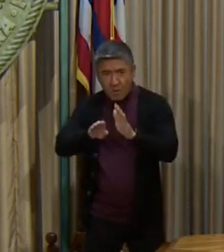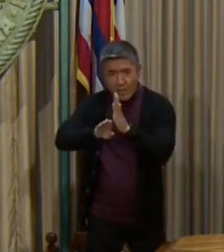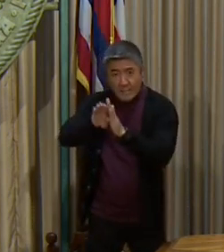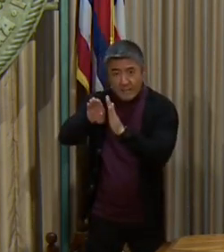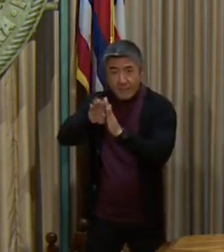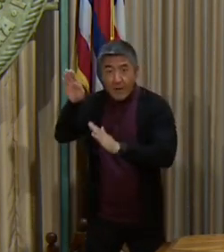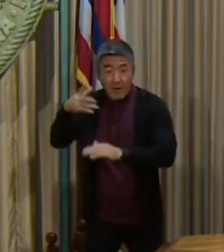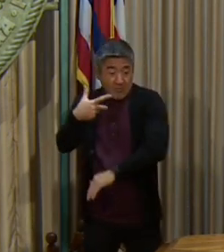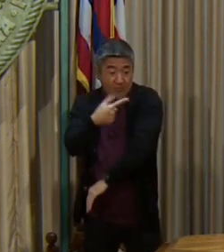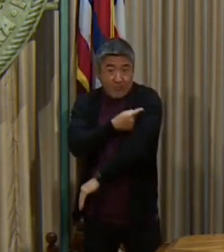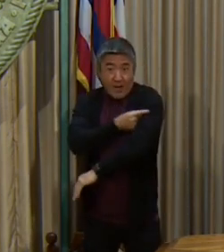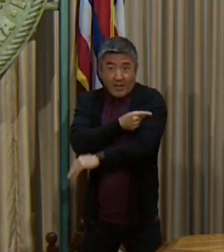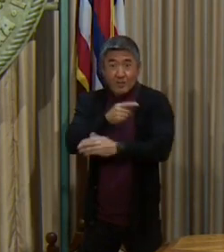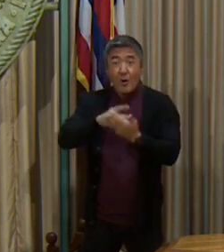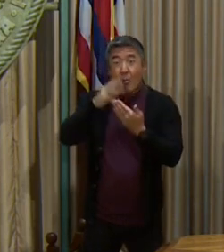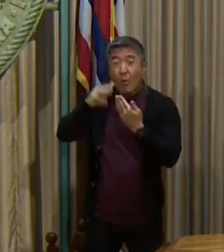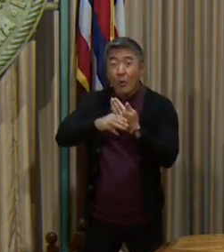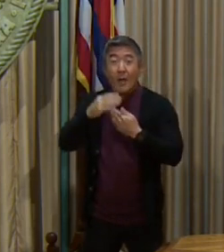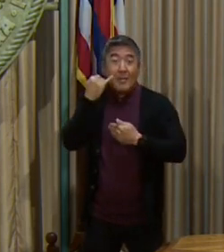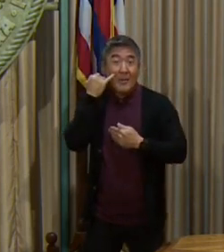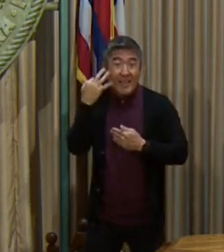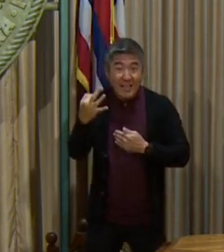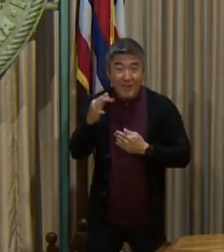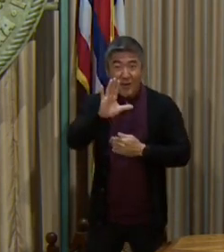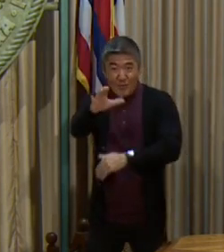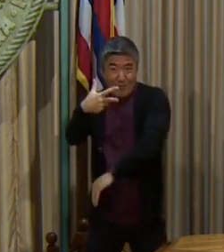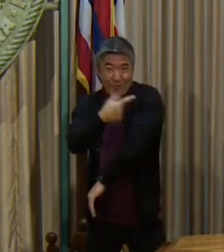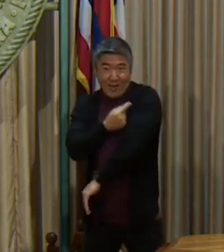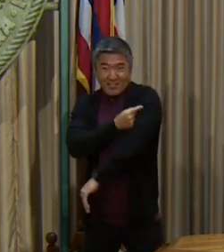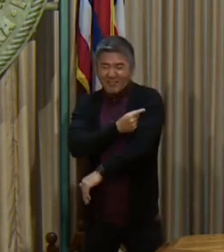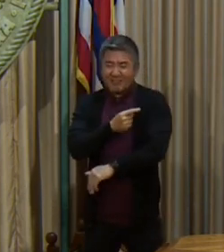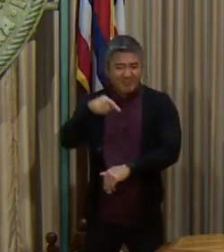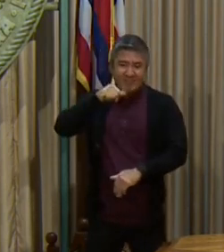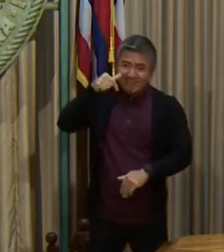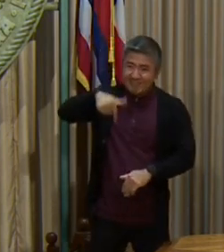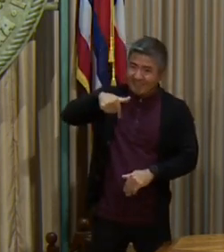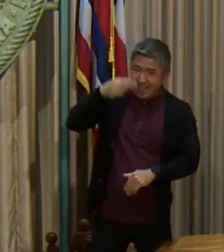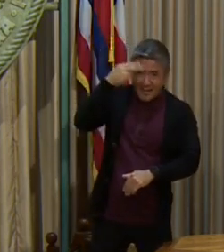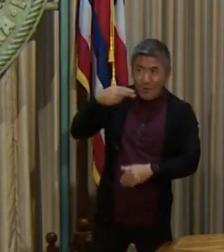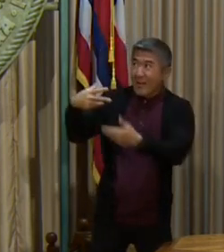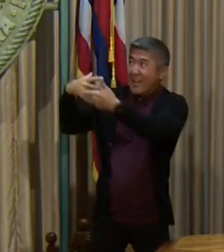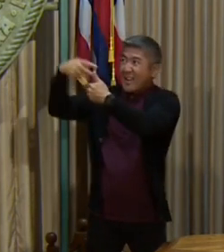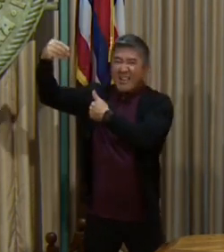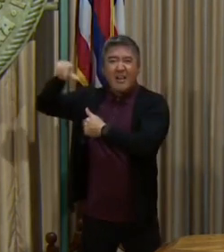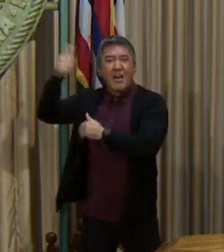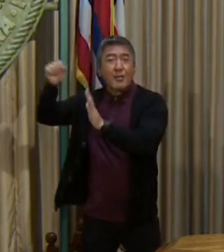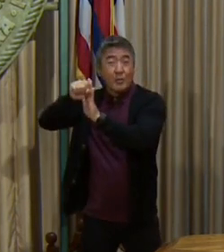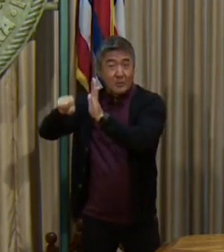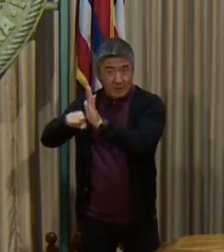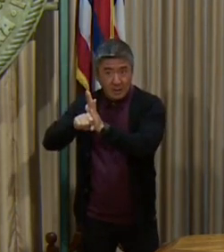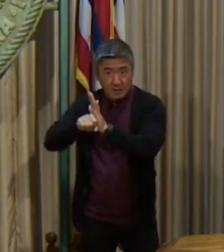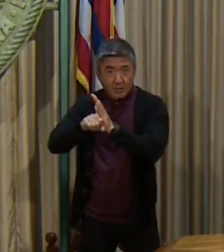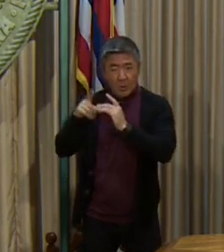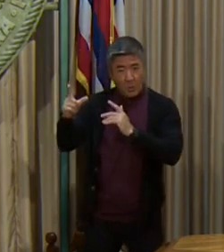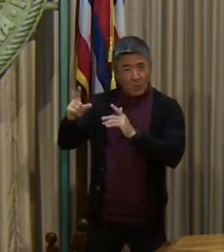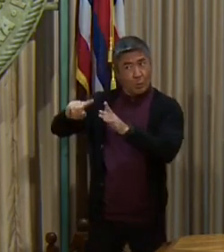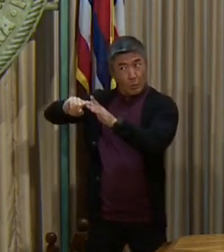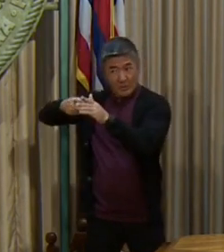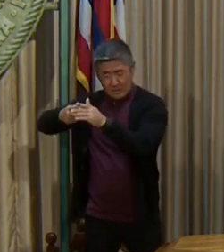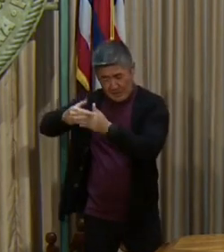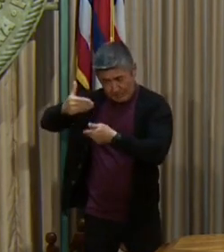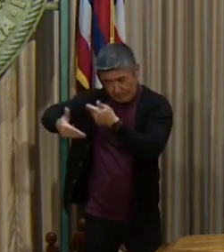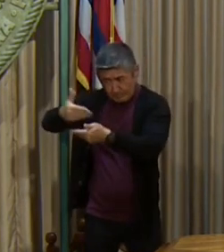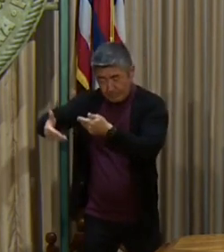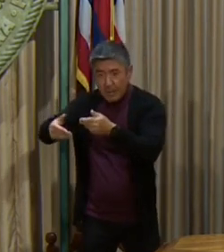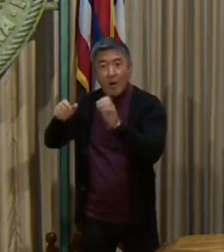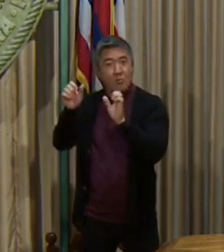travelers who receive their vaccination out of state. Once the process is identified and operationalized, the state will expand the programs to